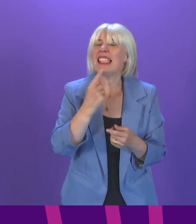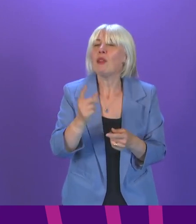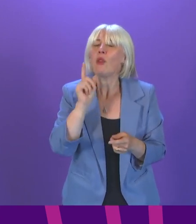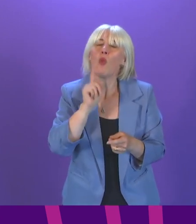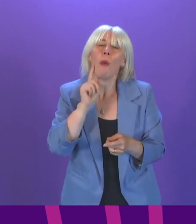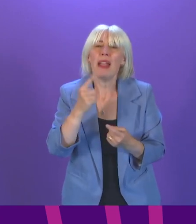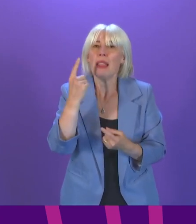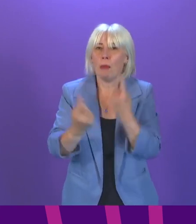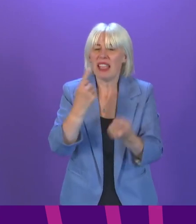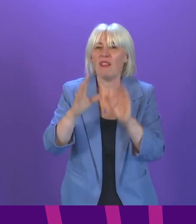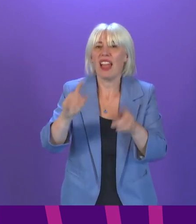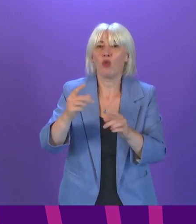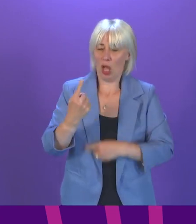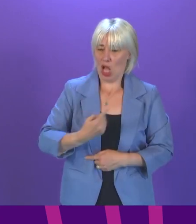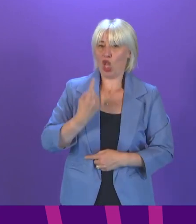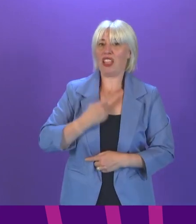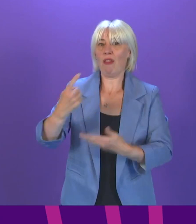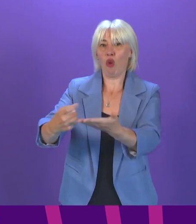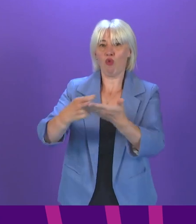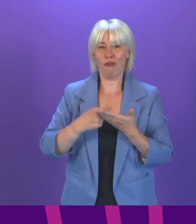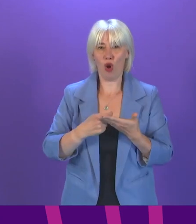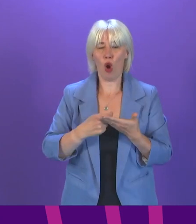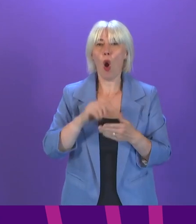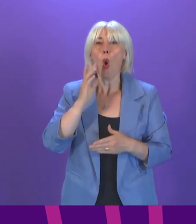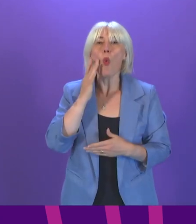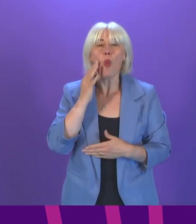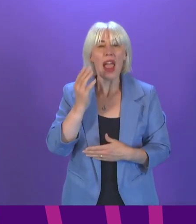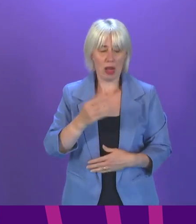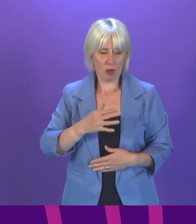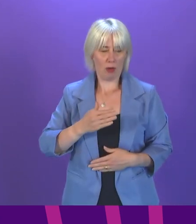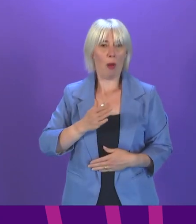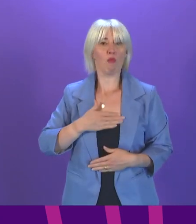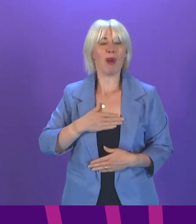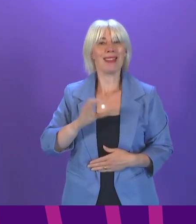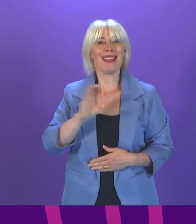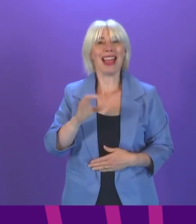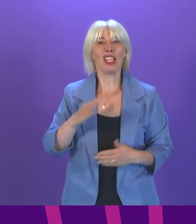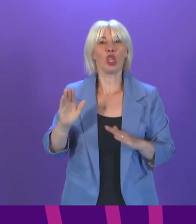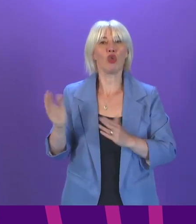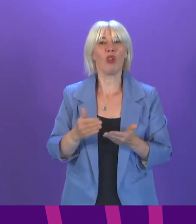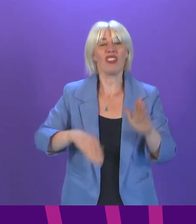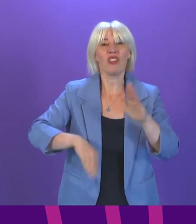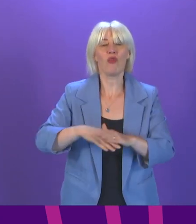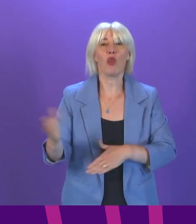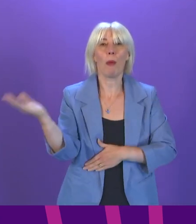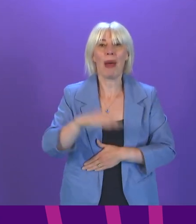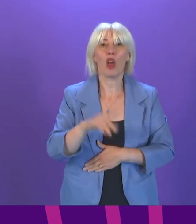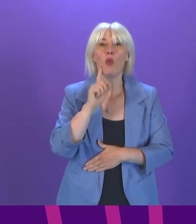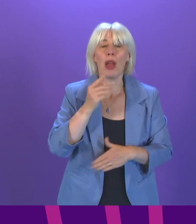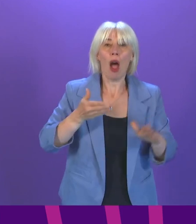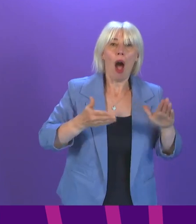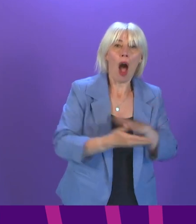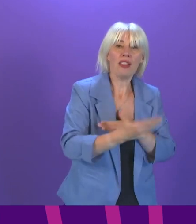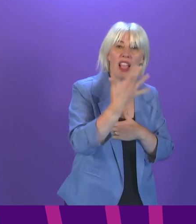ask the First Minister, when will breast cancer services across Scotland be fully restored? And for women under 50 and over 70